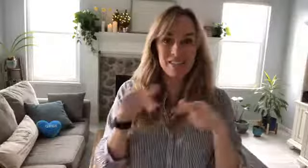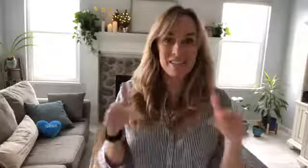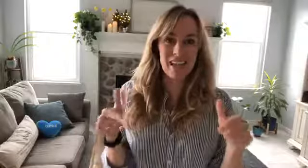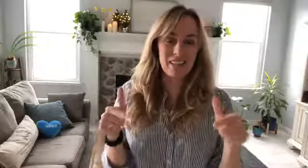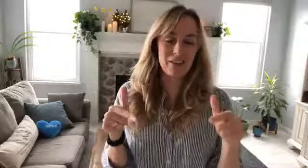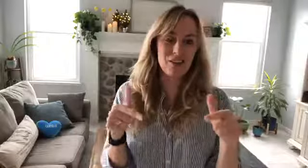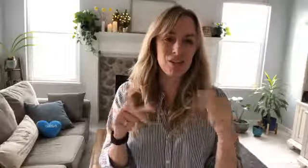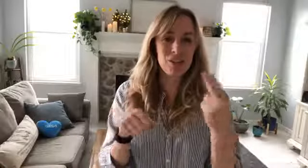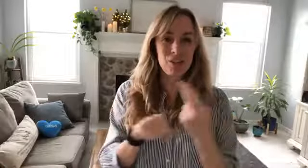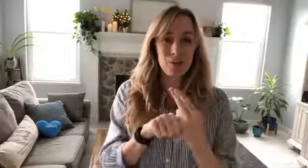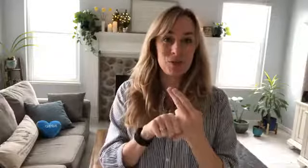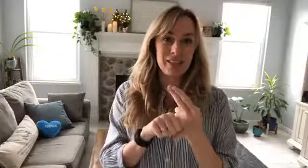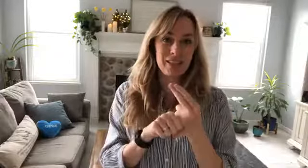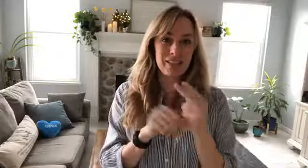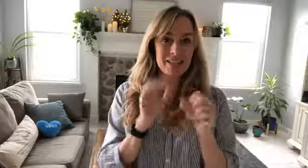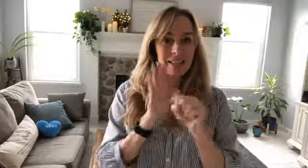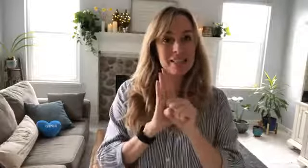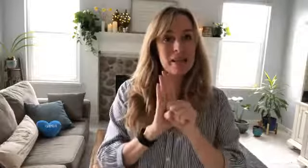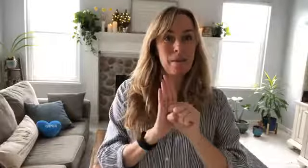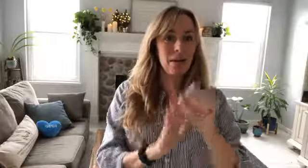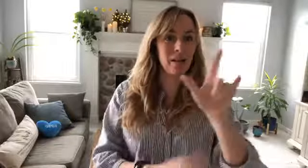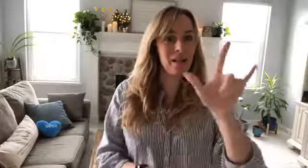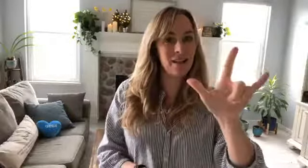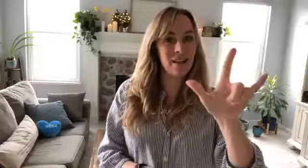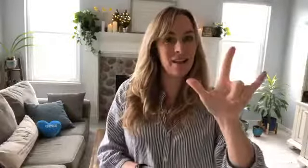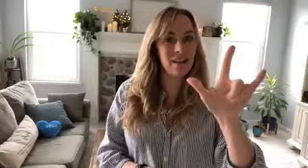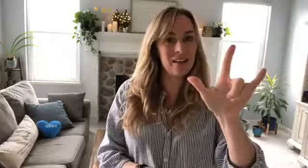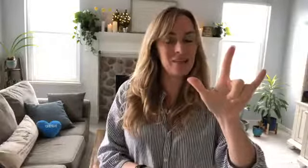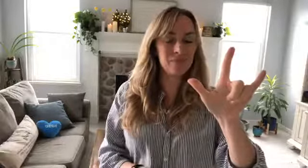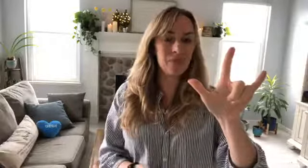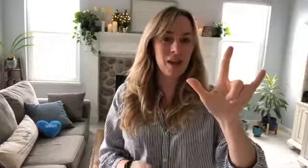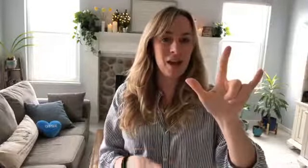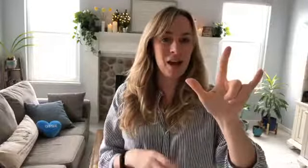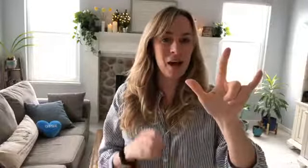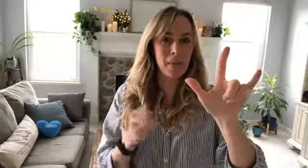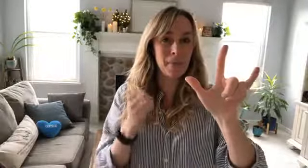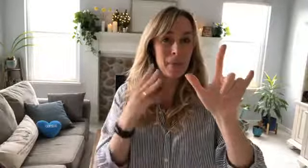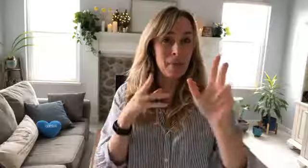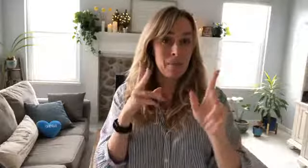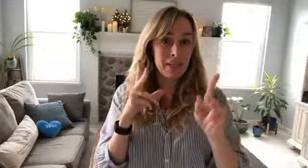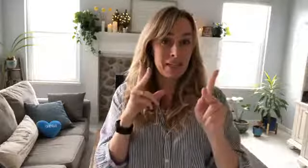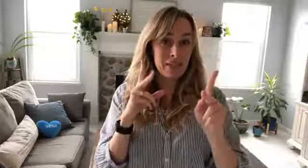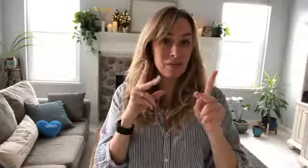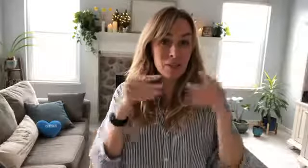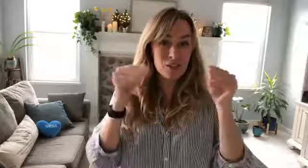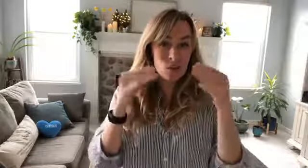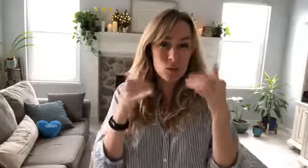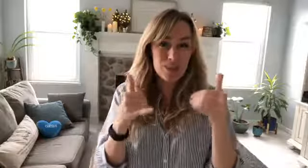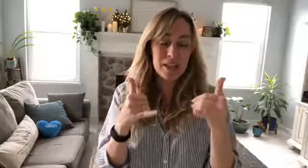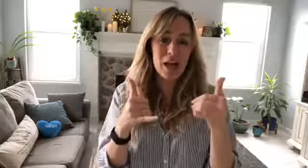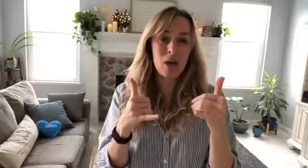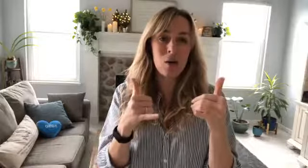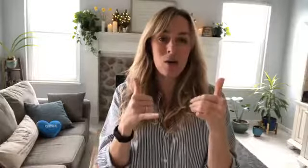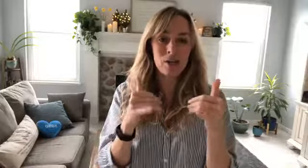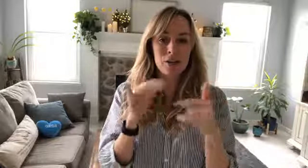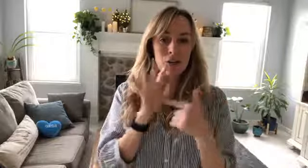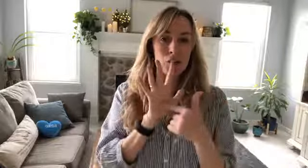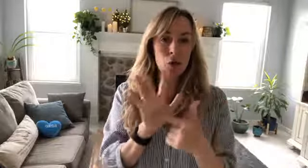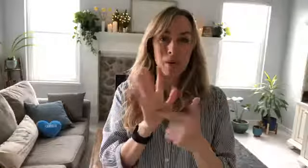in sign language is using this symbol many many stores now are showing